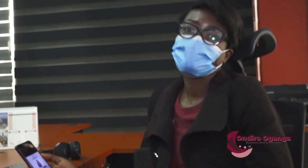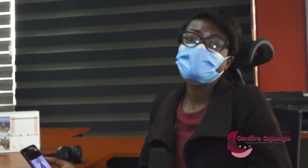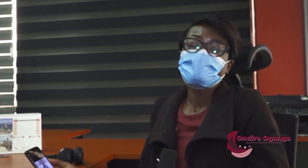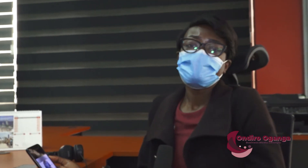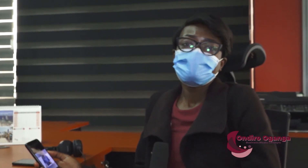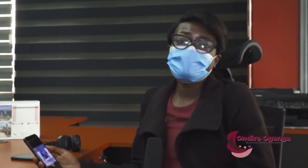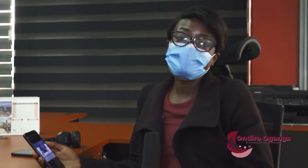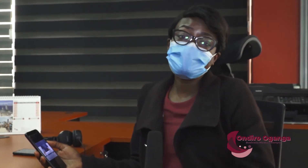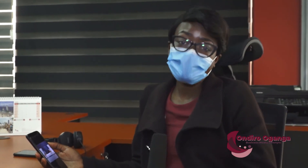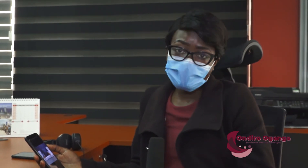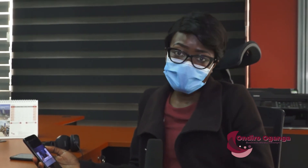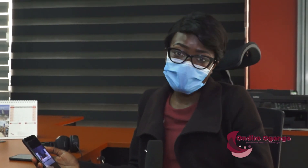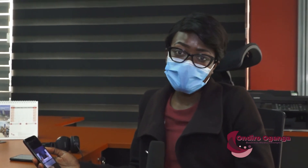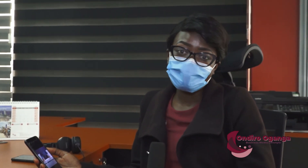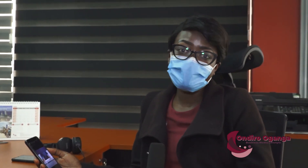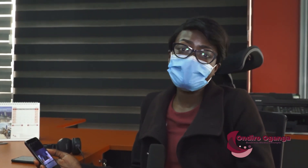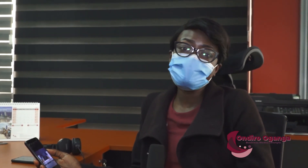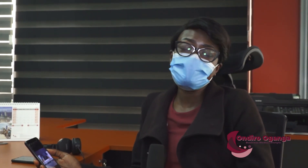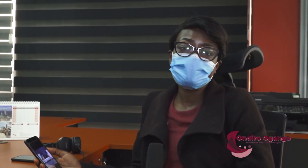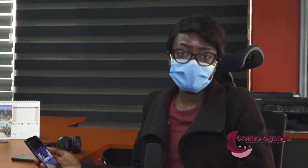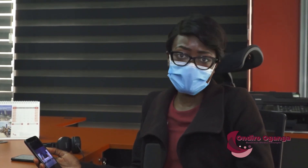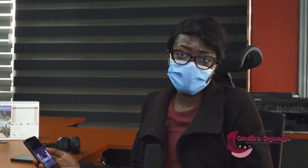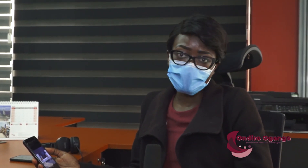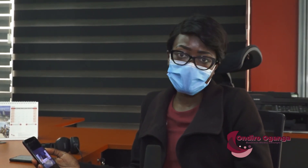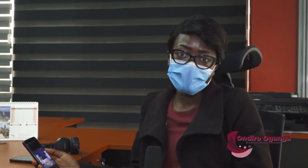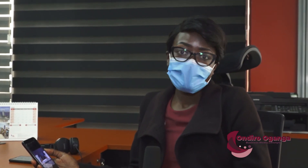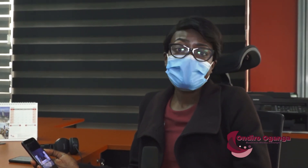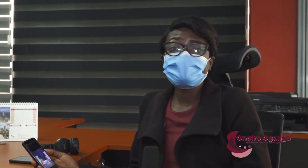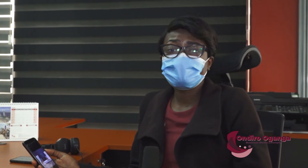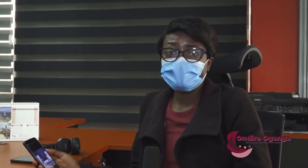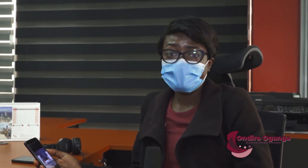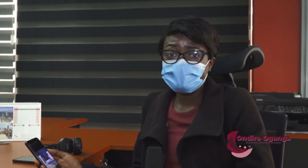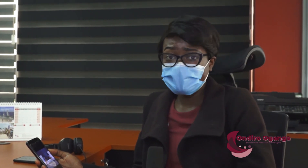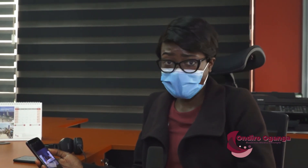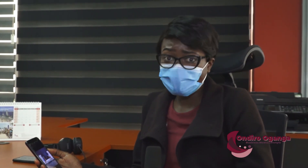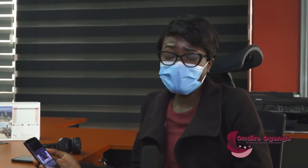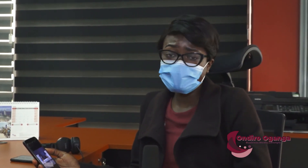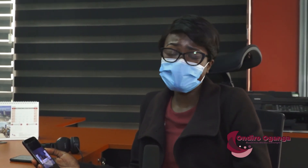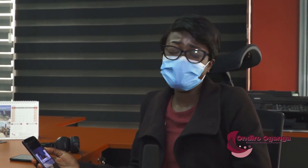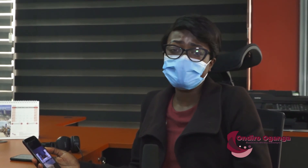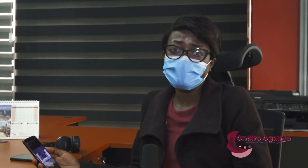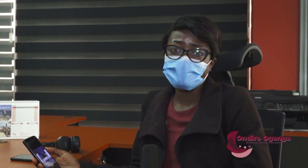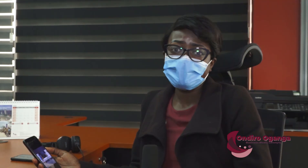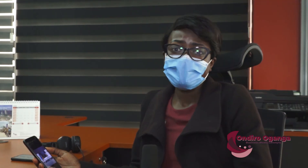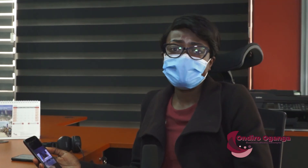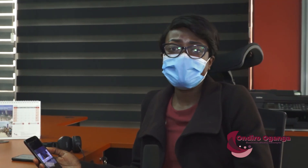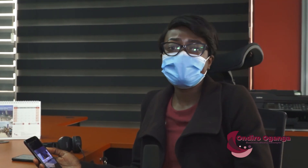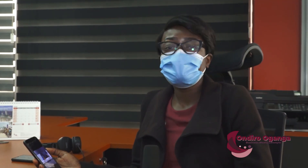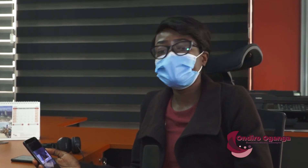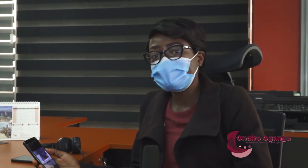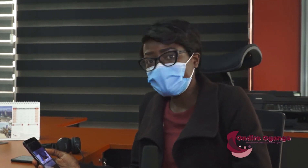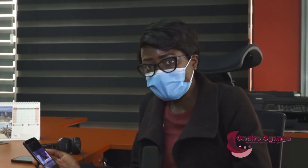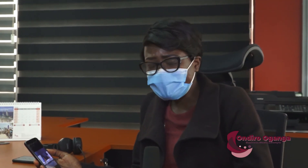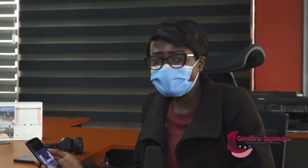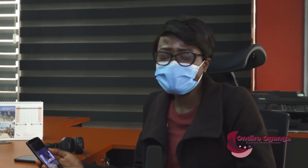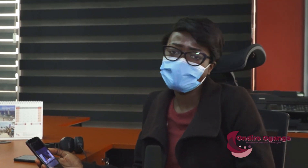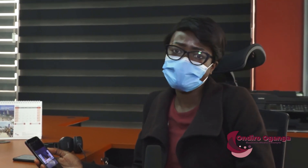With such ease and finesse on the keyboard, Edwin is a living testimony that with the right assistive